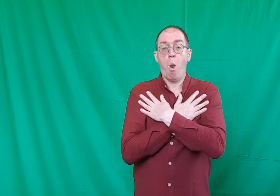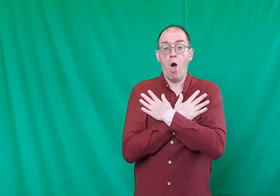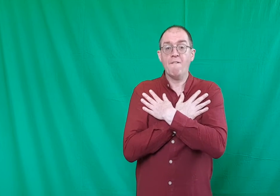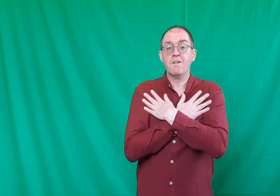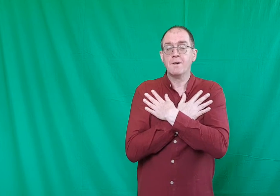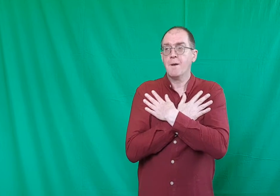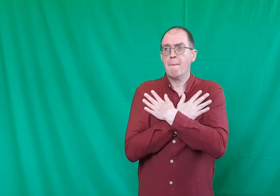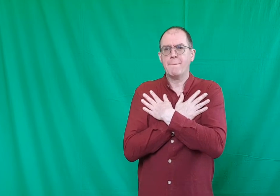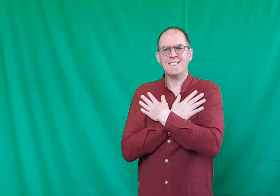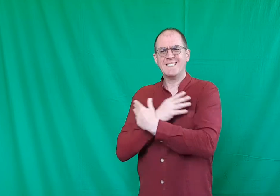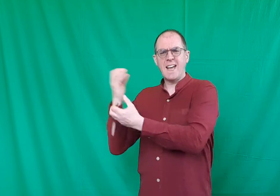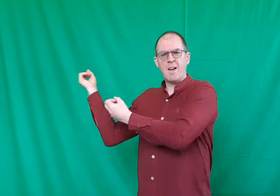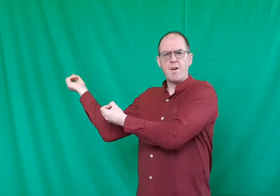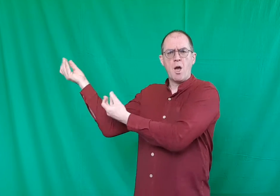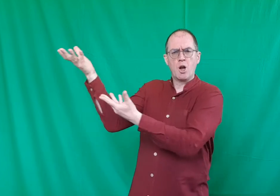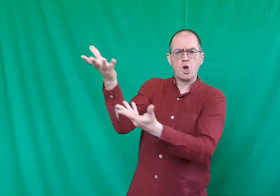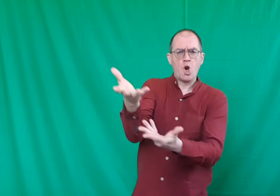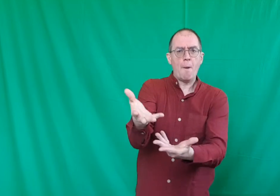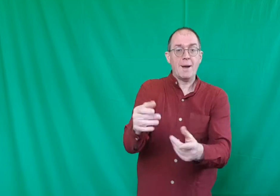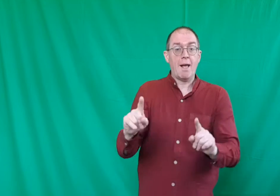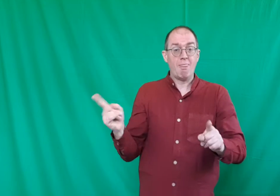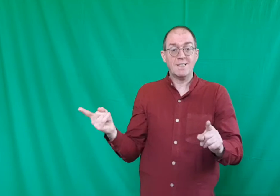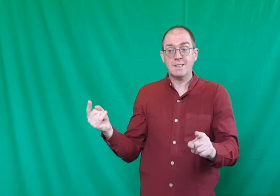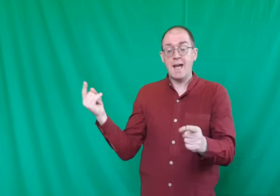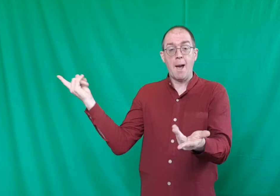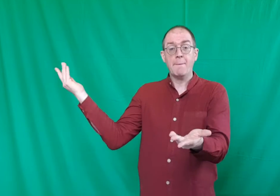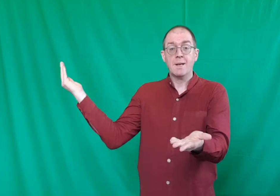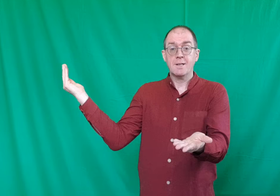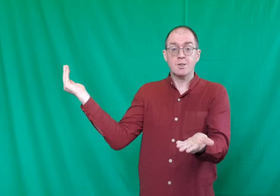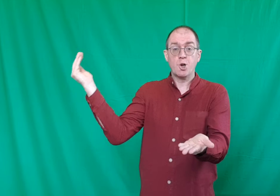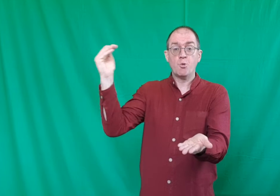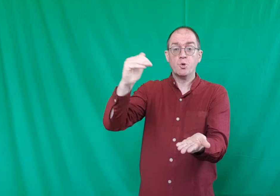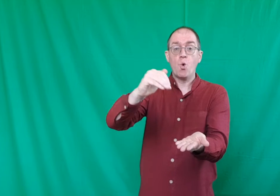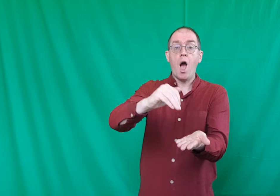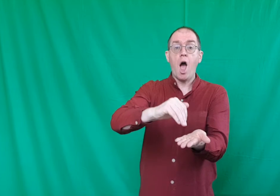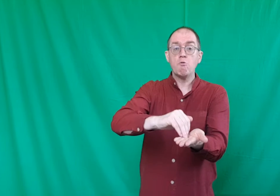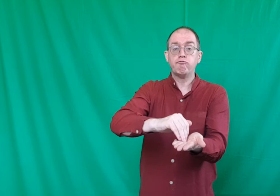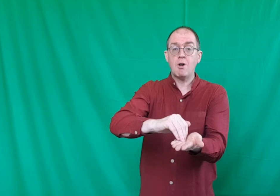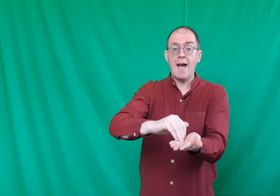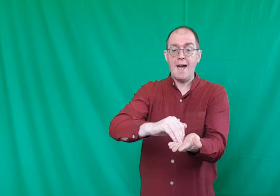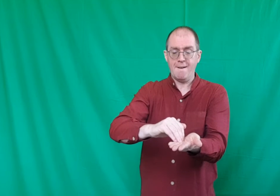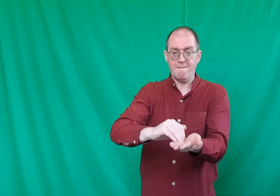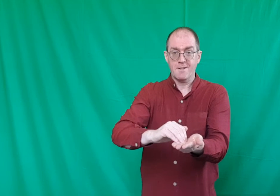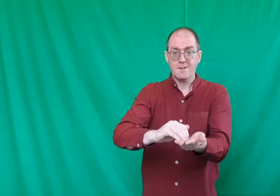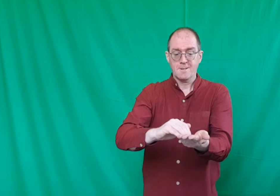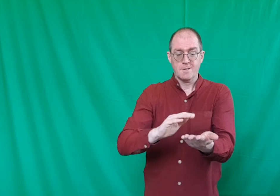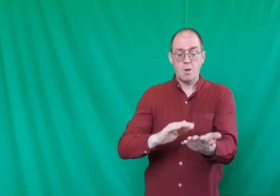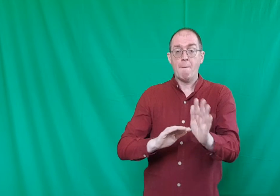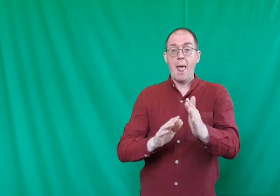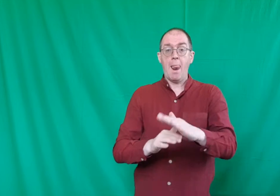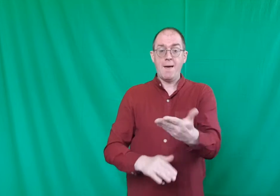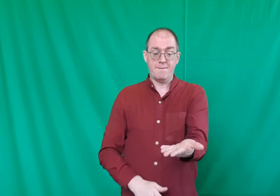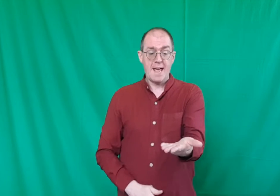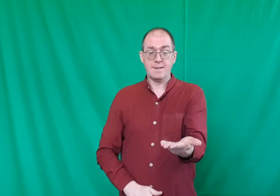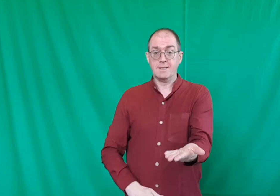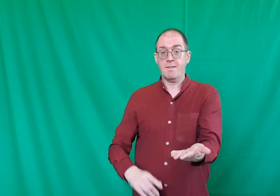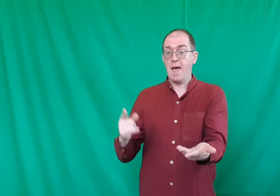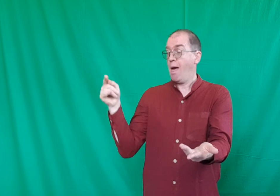love. But instead of coming this time, it's going to arrive. So, my left hand is there.